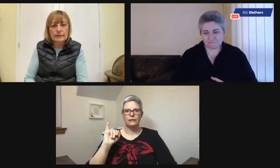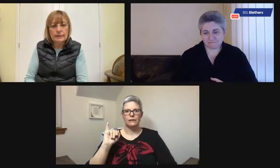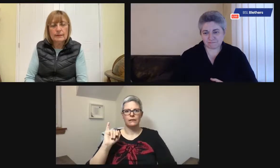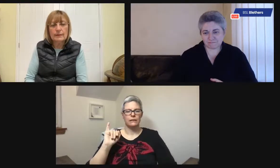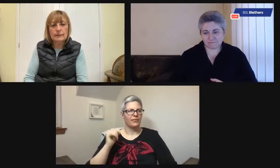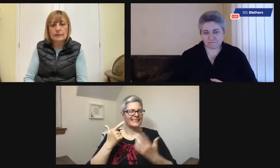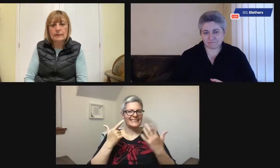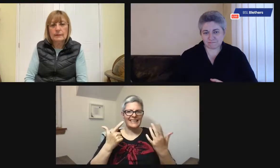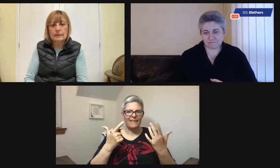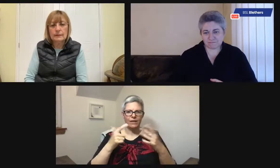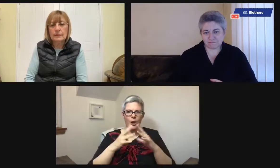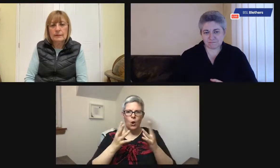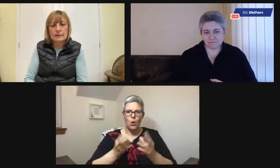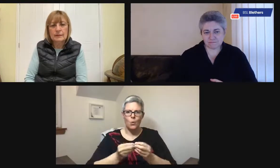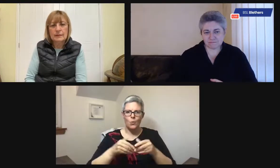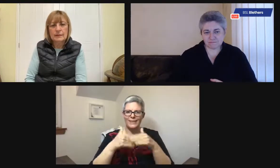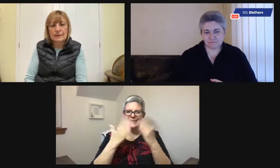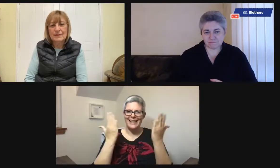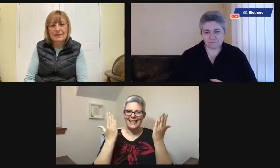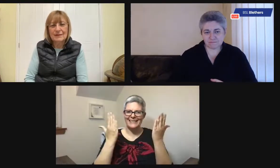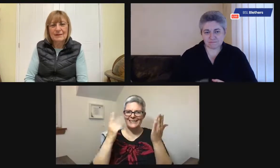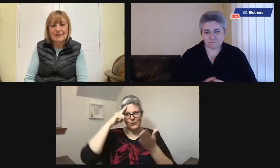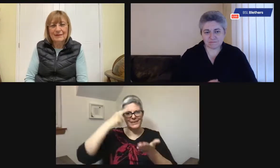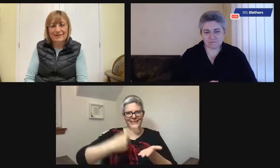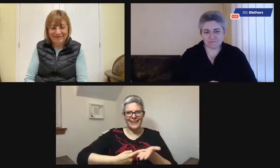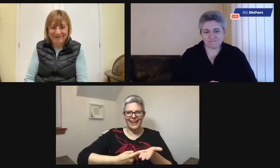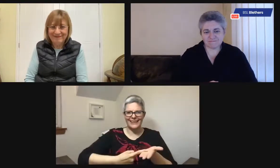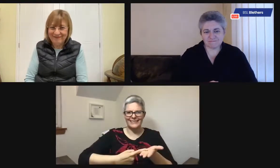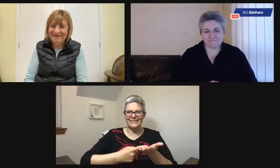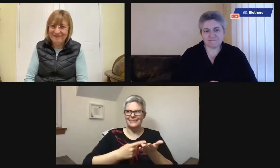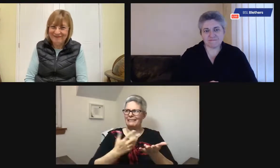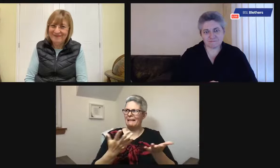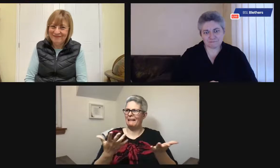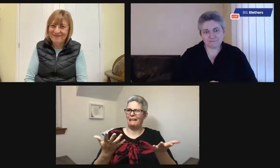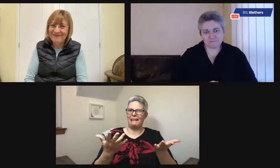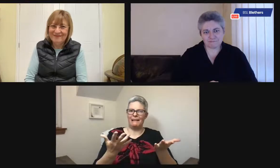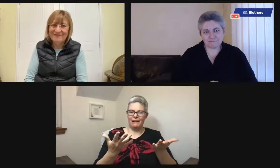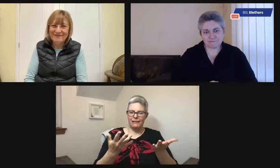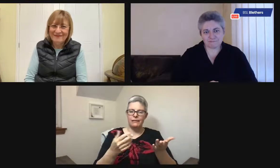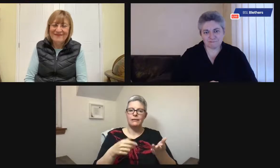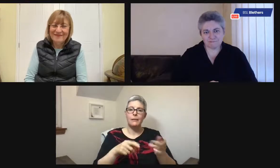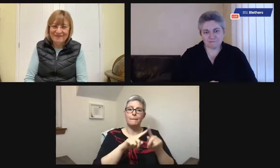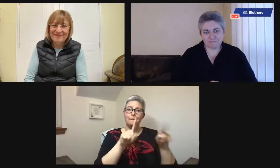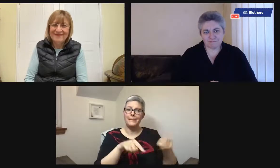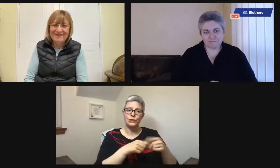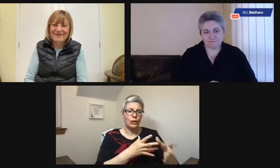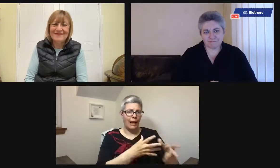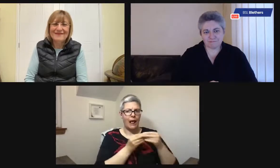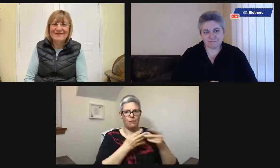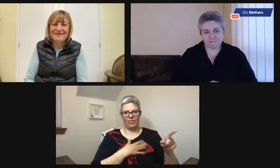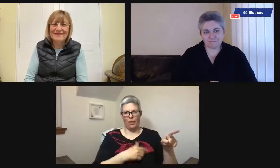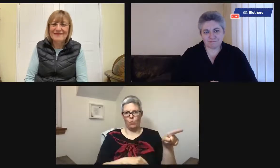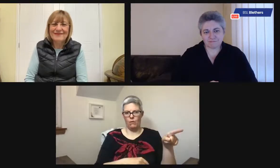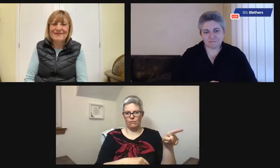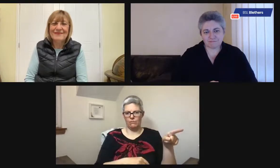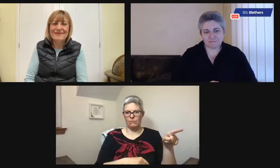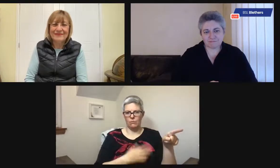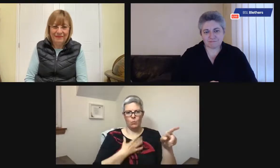What do you want to eat this week? You know, there's seven whole days and you have to kind of think about, wow, what am I going to eat? So